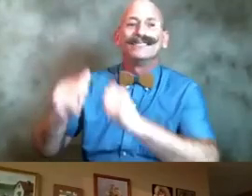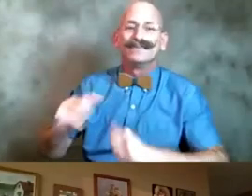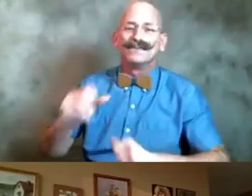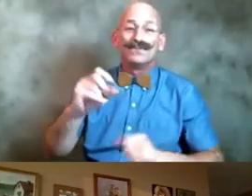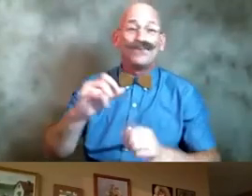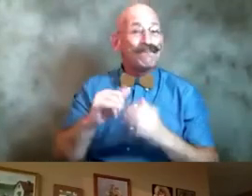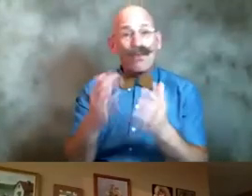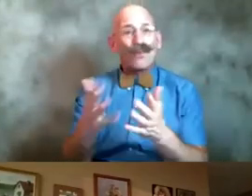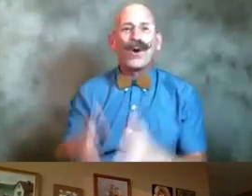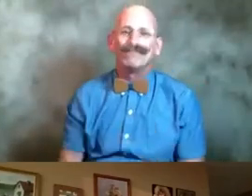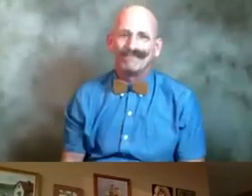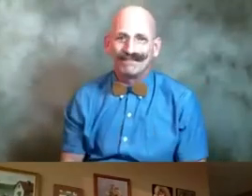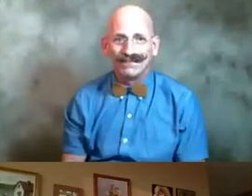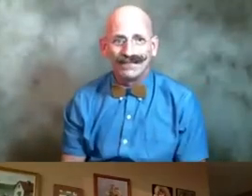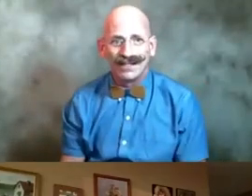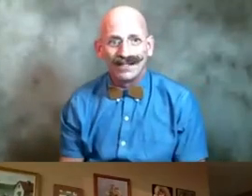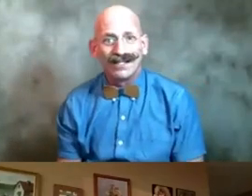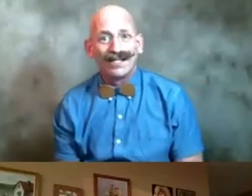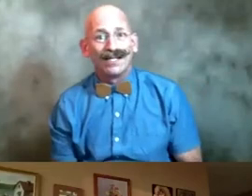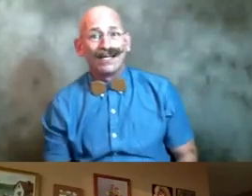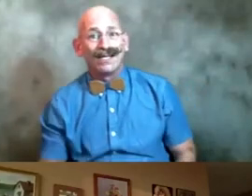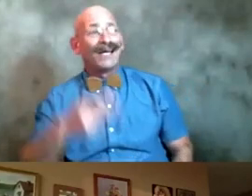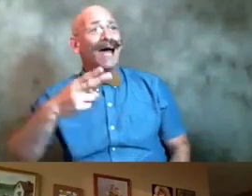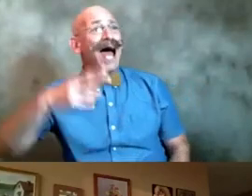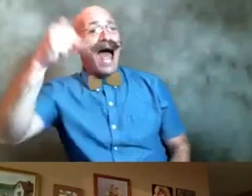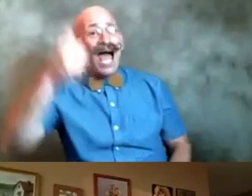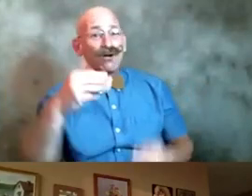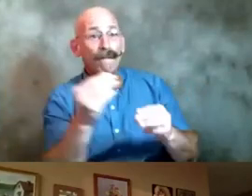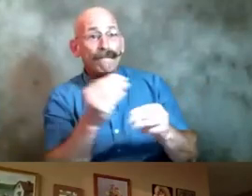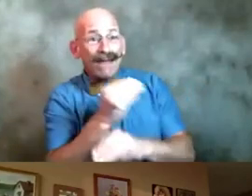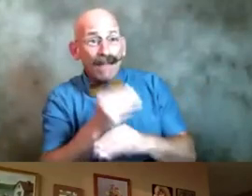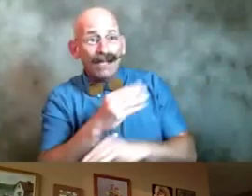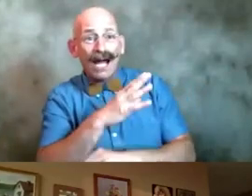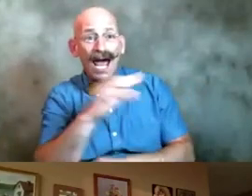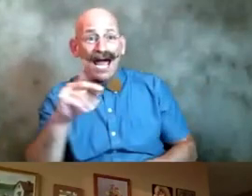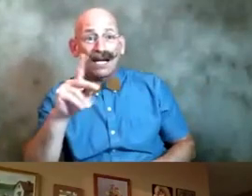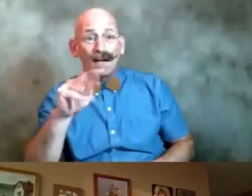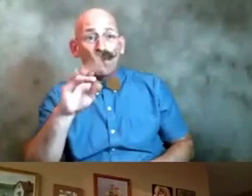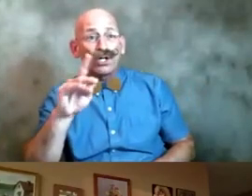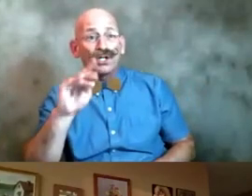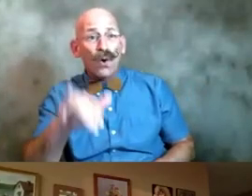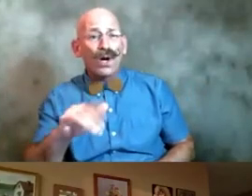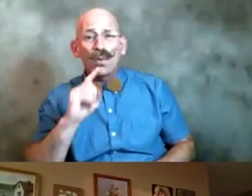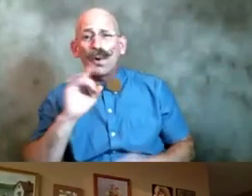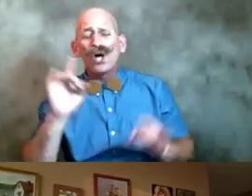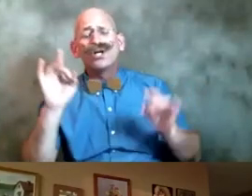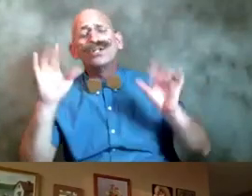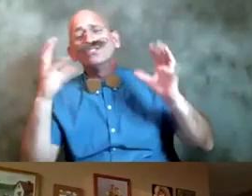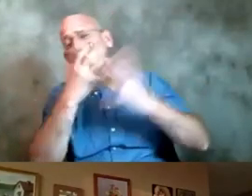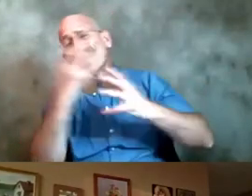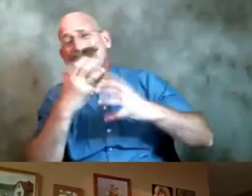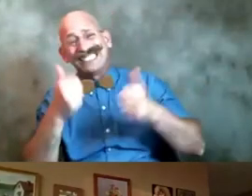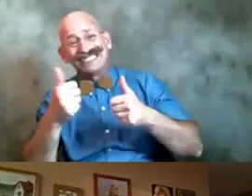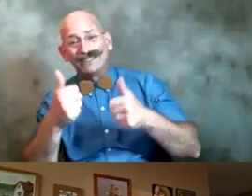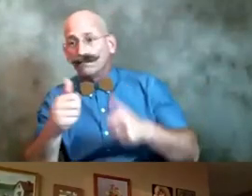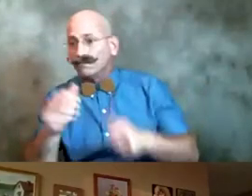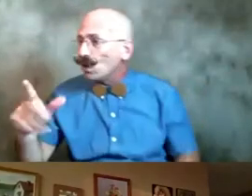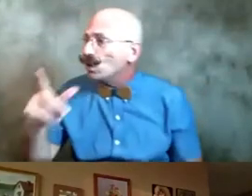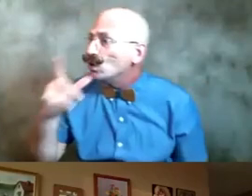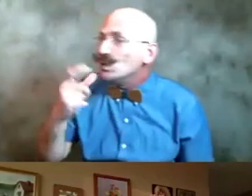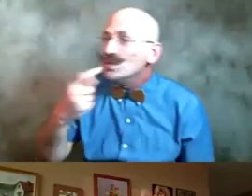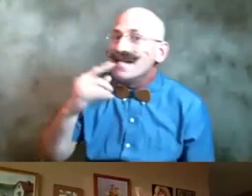go higher mathematics and purgatory were tremendous thank you who's yelling